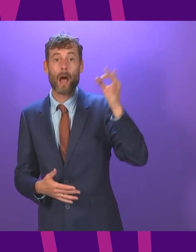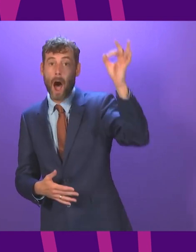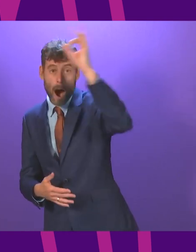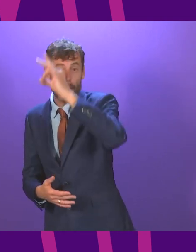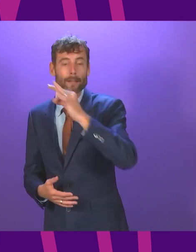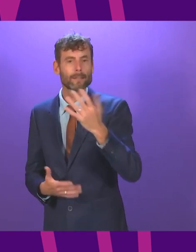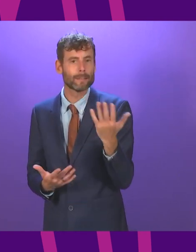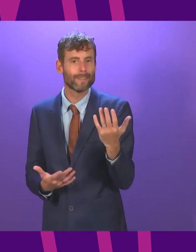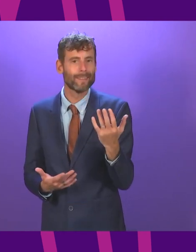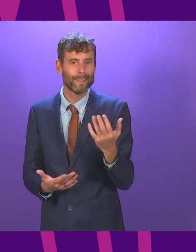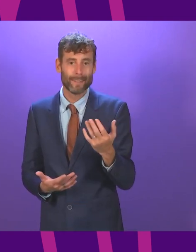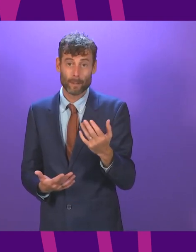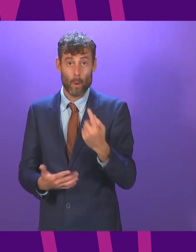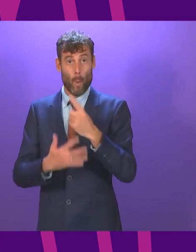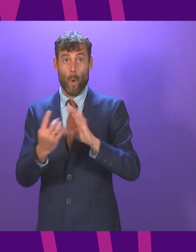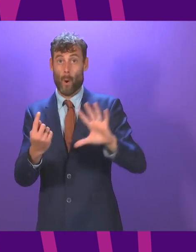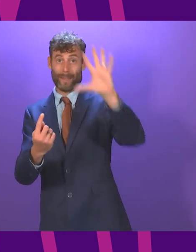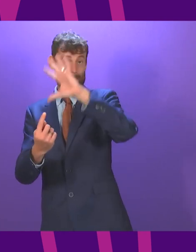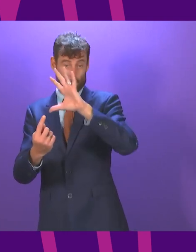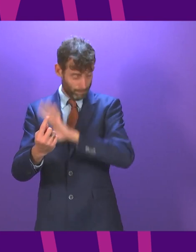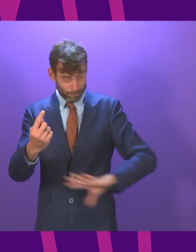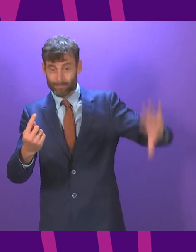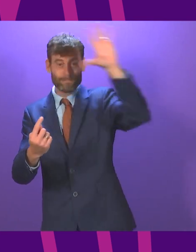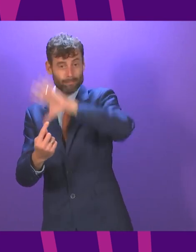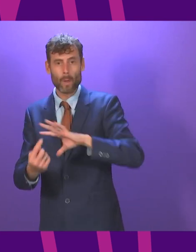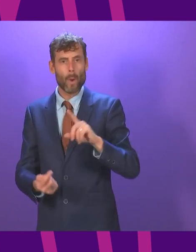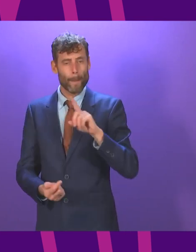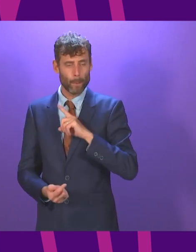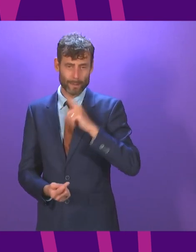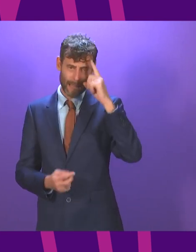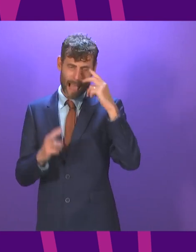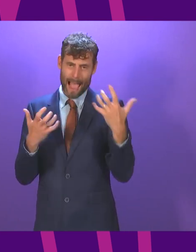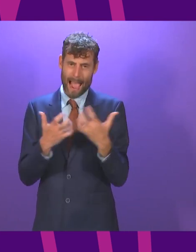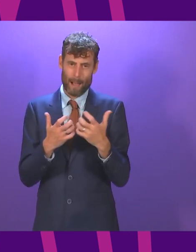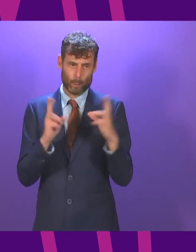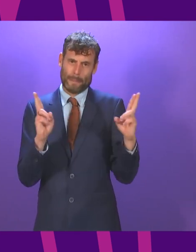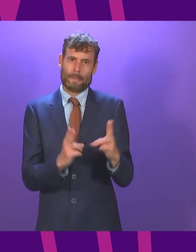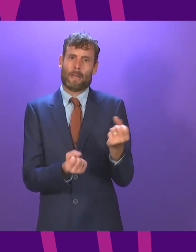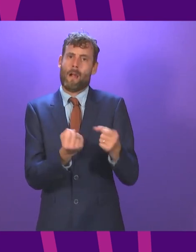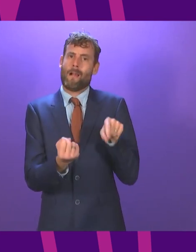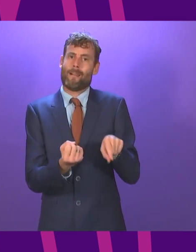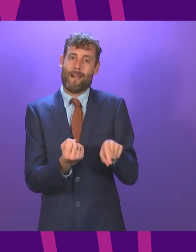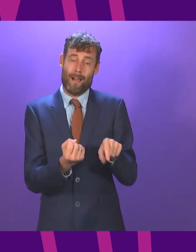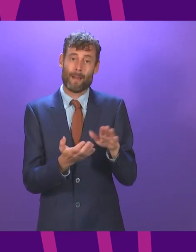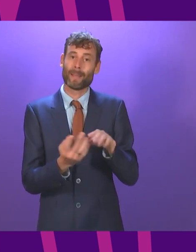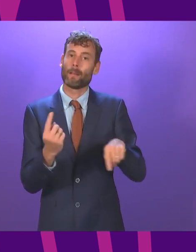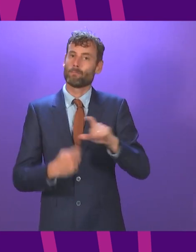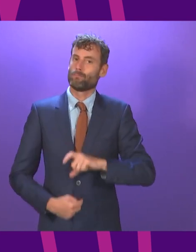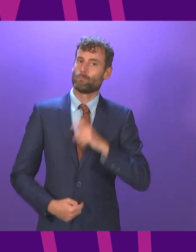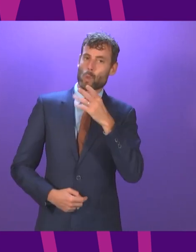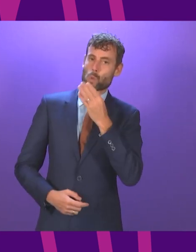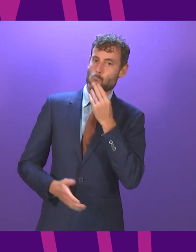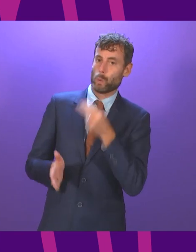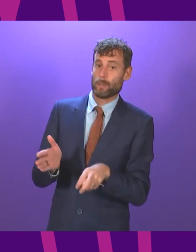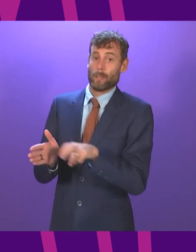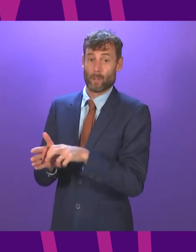geographic challenges and the over reliance for understandable reasons on car use as members will be aware rail improvements are being